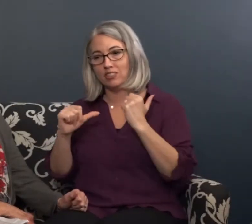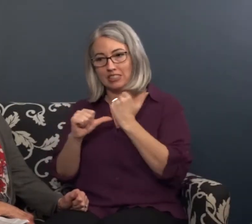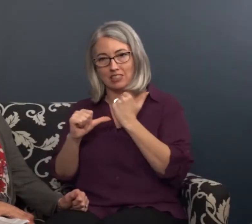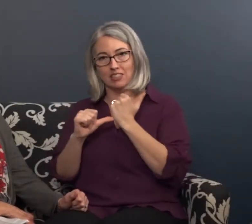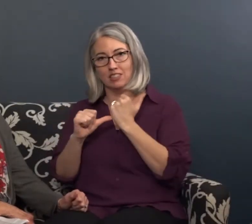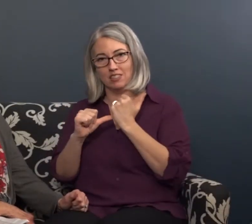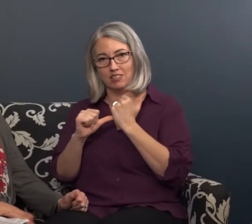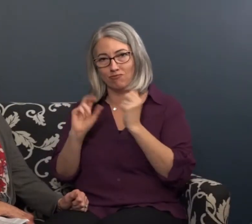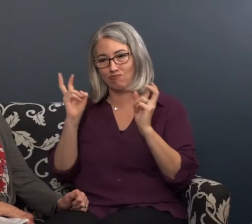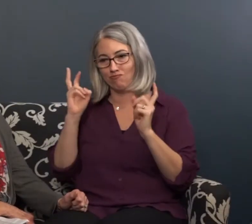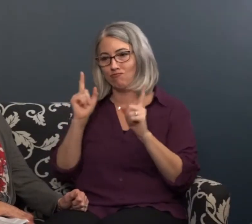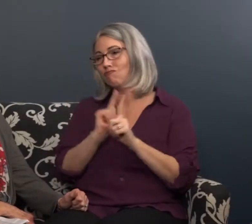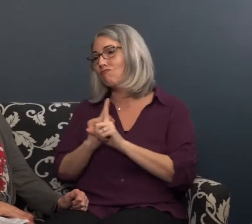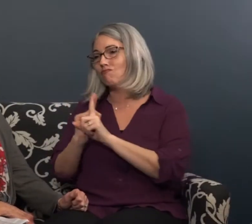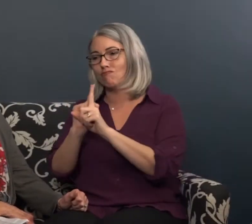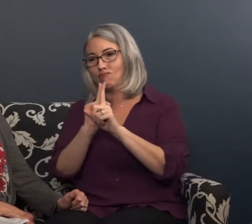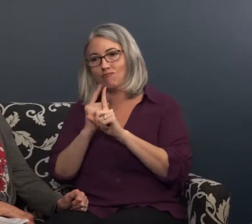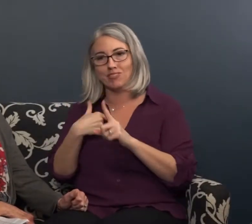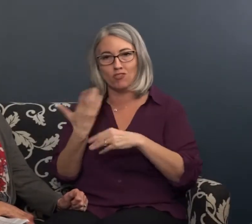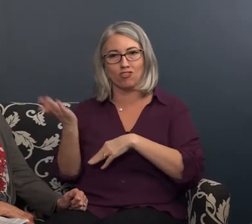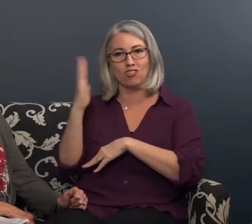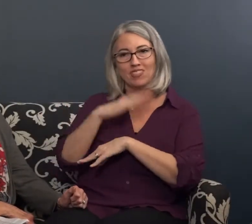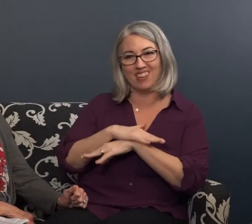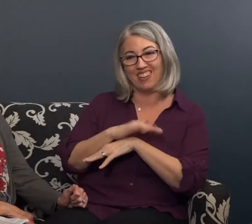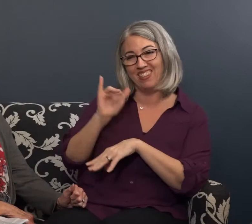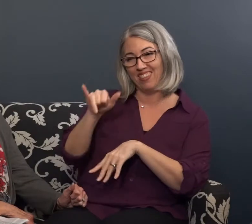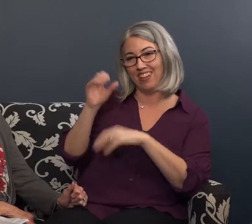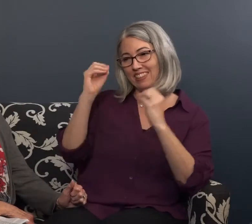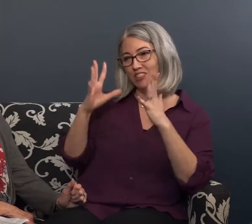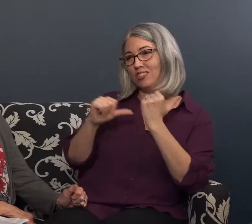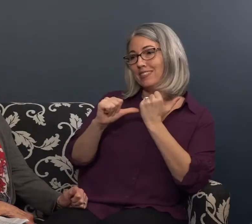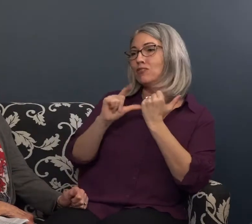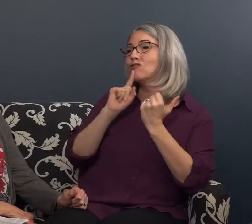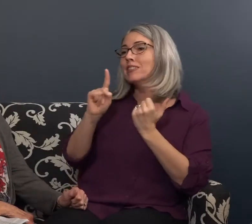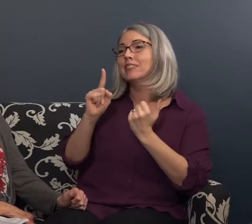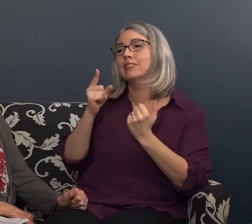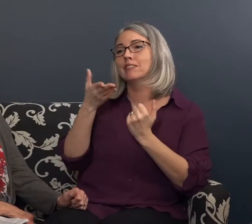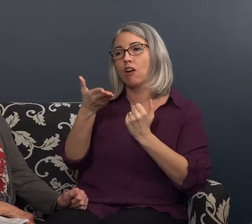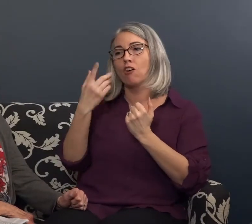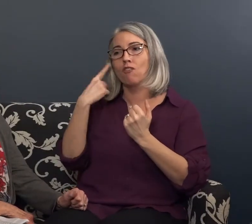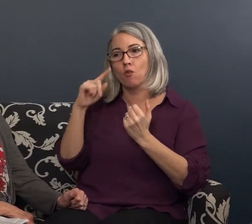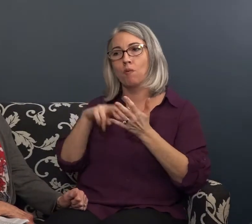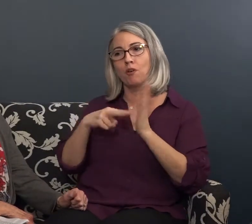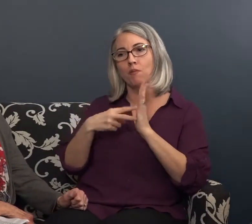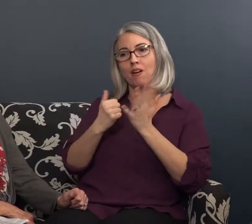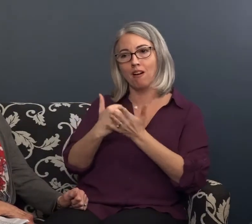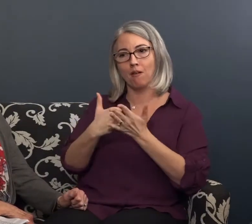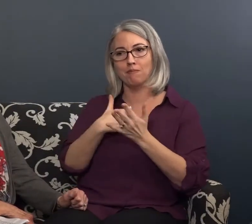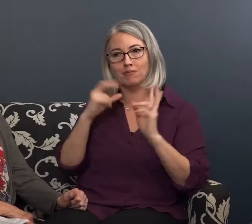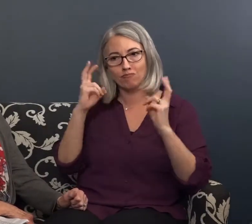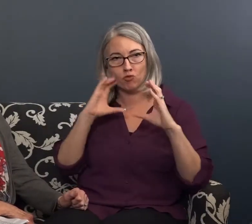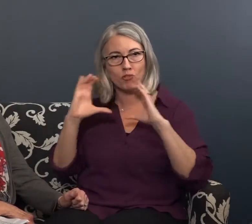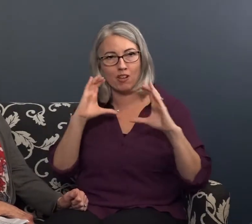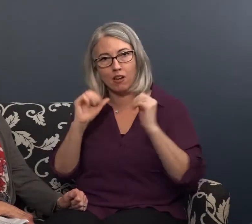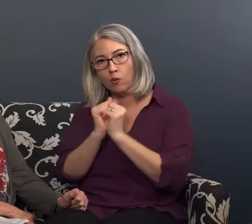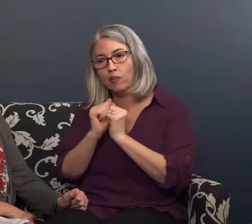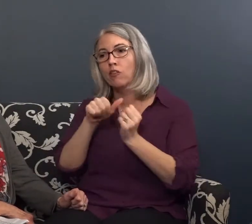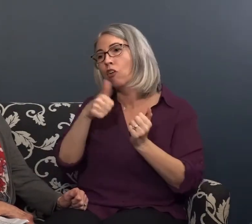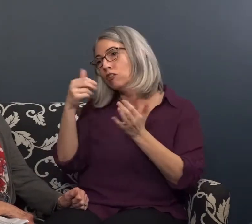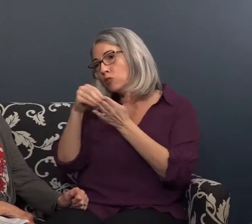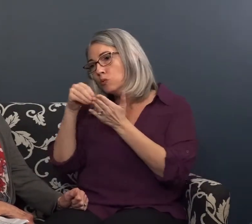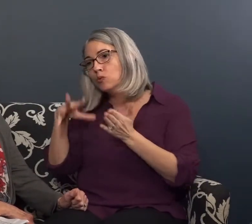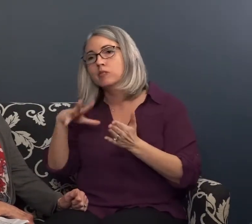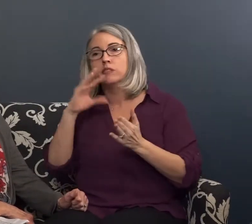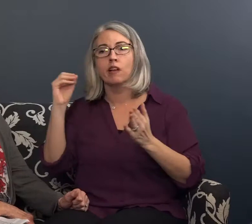were an advocate for me to get a teacher's aid who was with me one-on-one all day the teacher's aid was there mostly for the